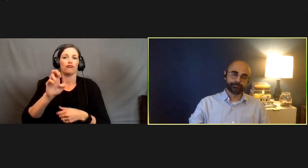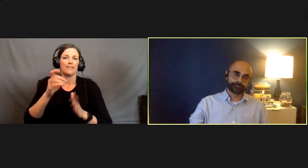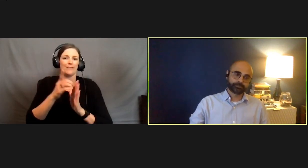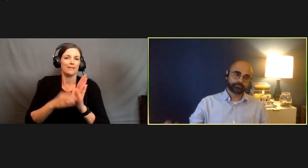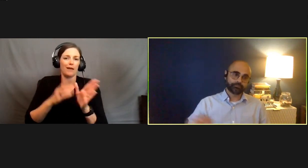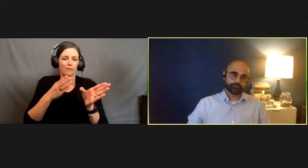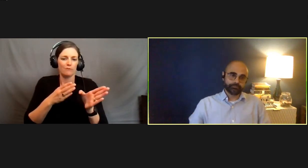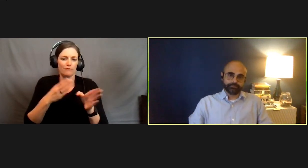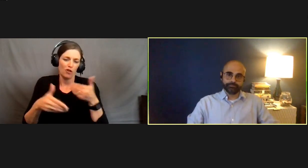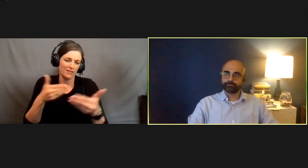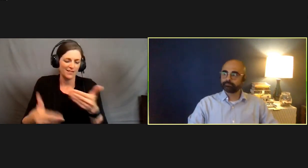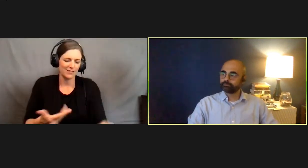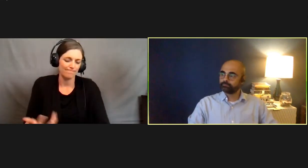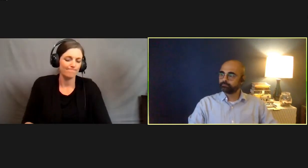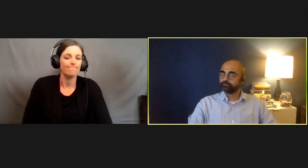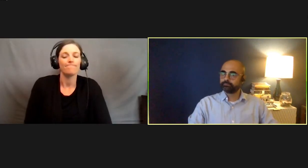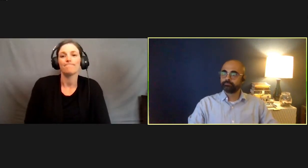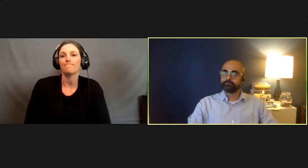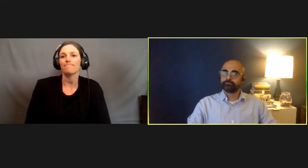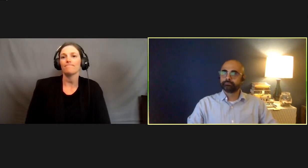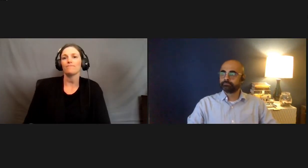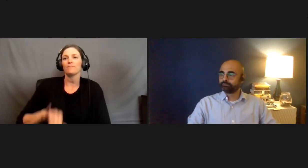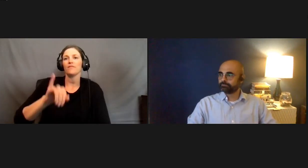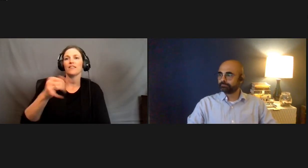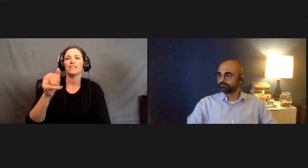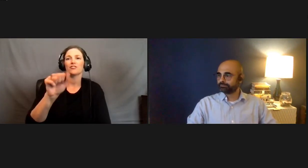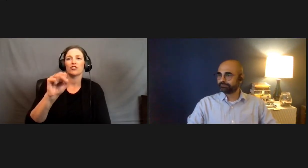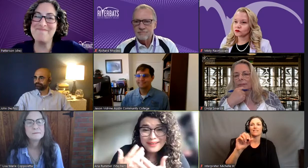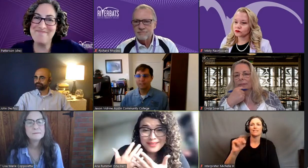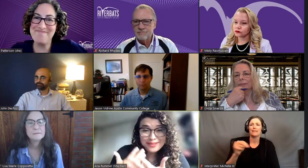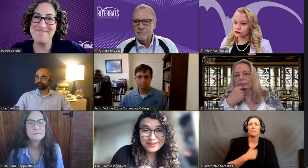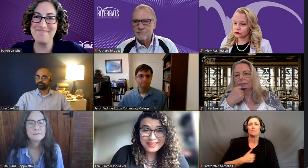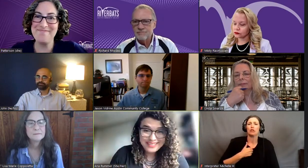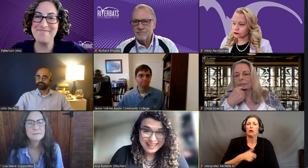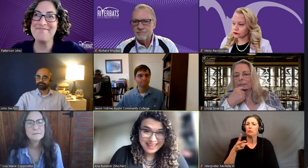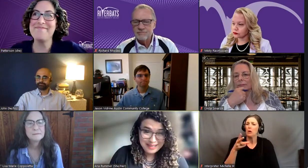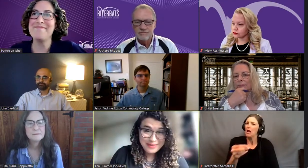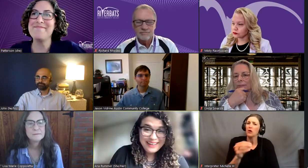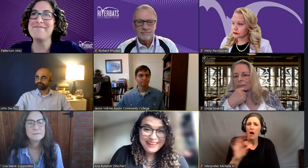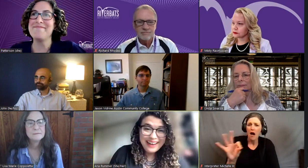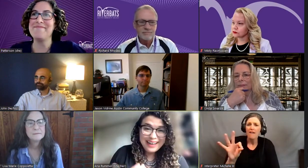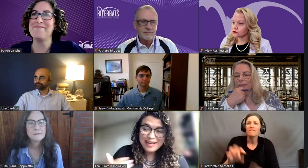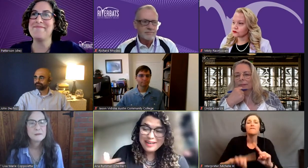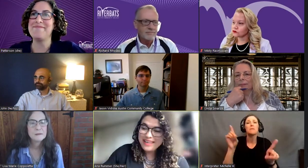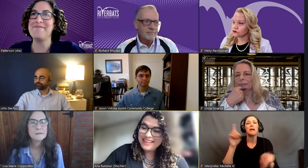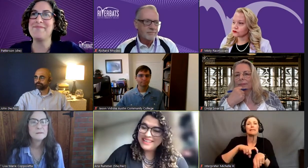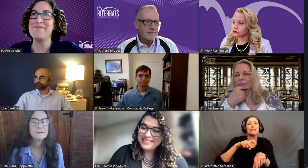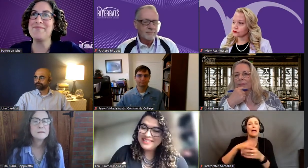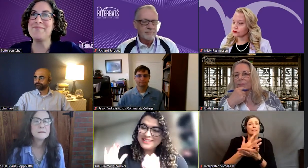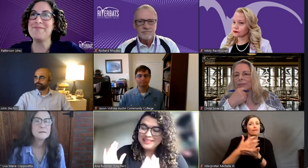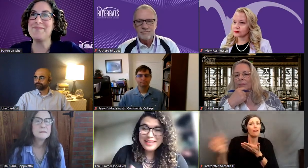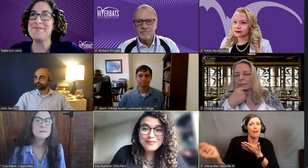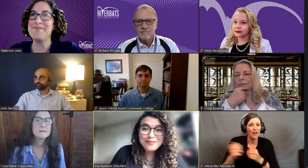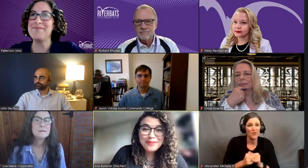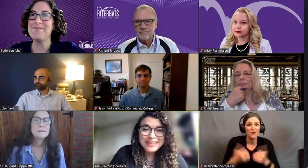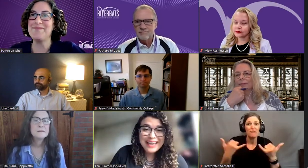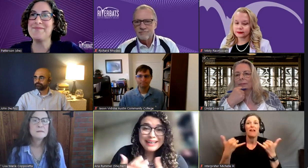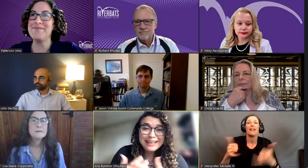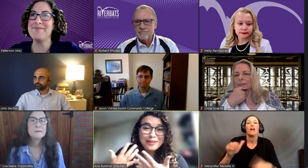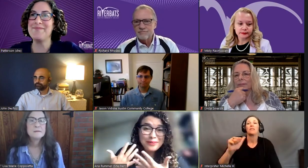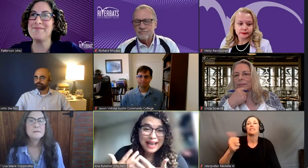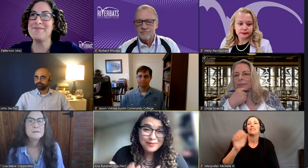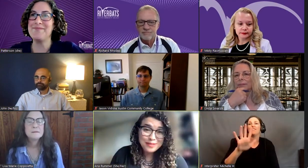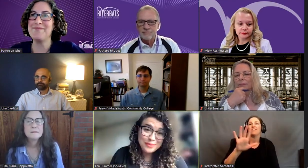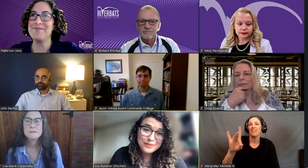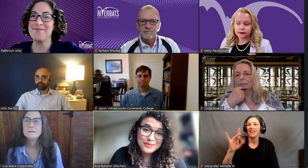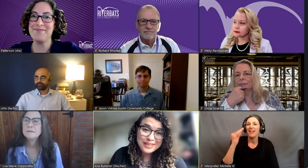as well. So, Jason, I'm sorry to cut you off, but we are short on time. It is 1058 and I